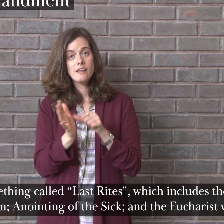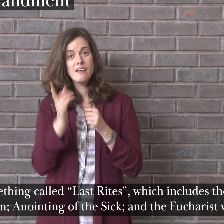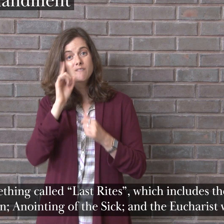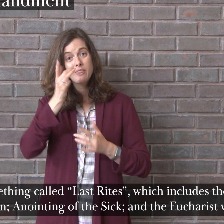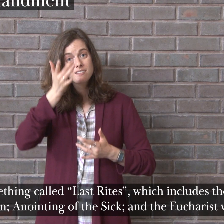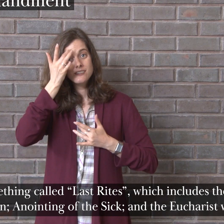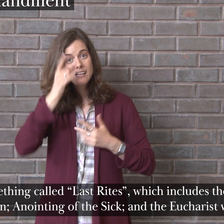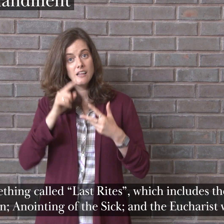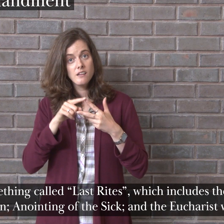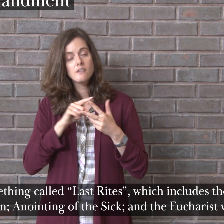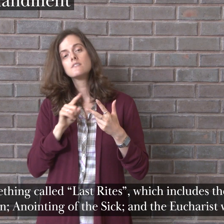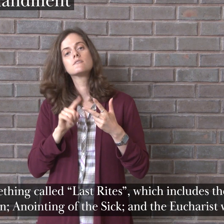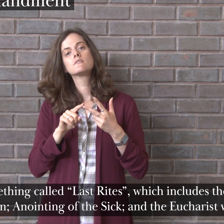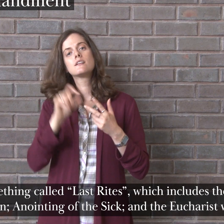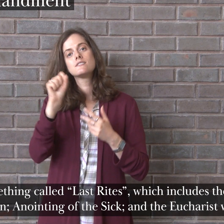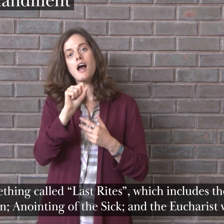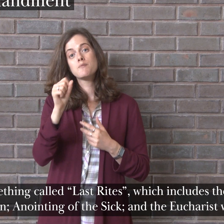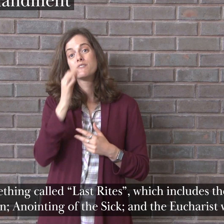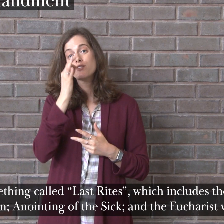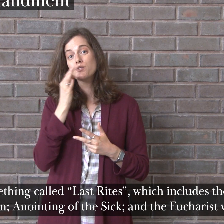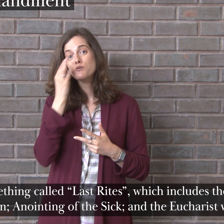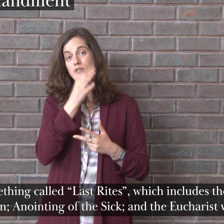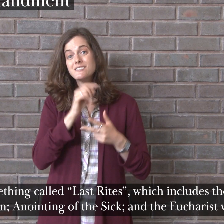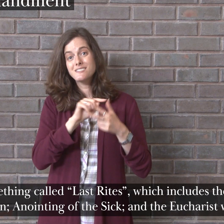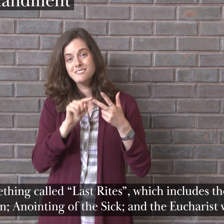and the Eucharist with prayers.